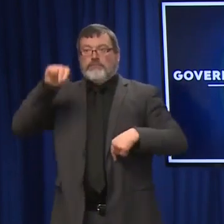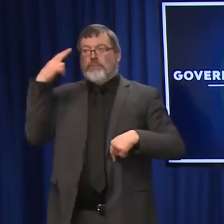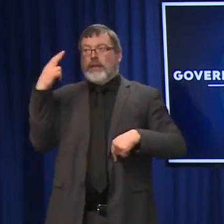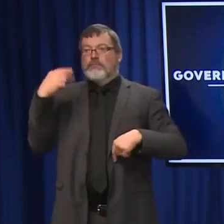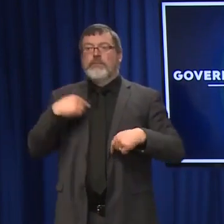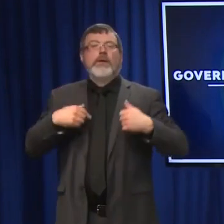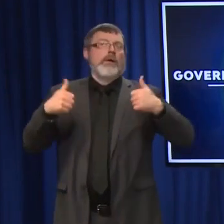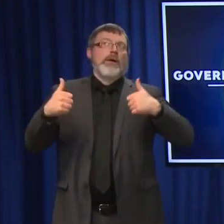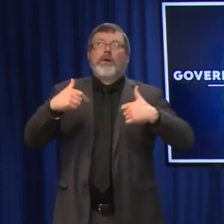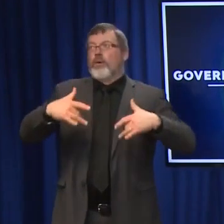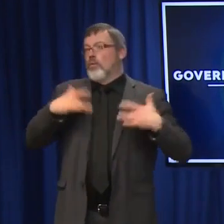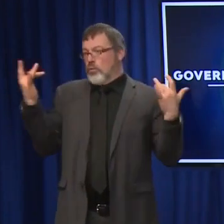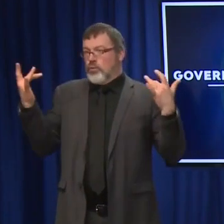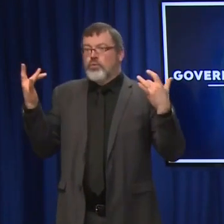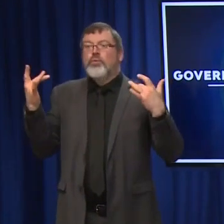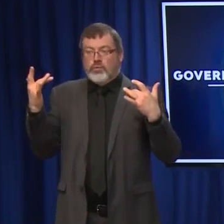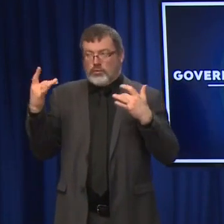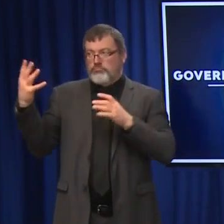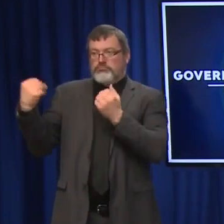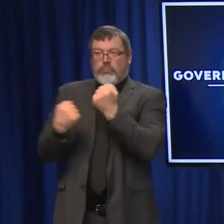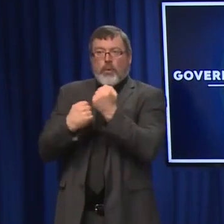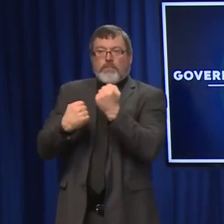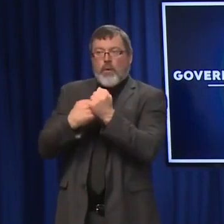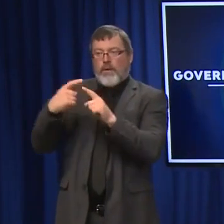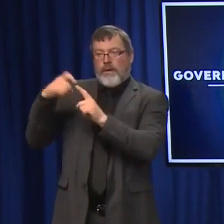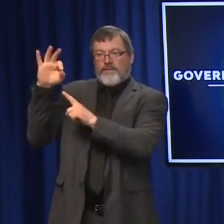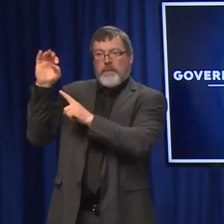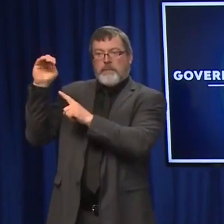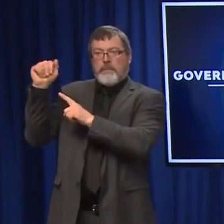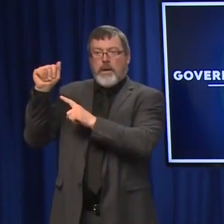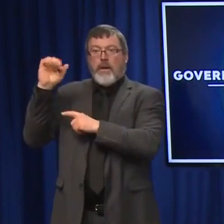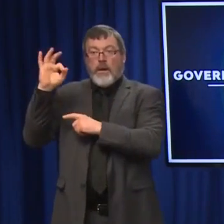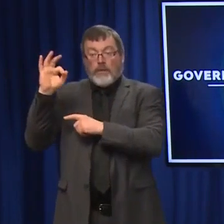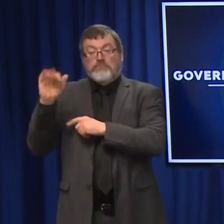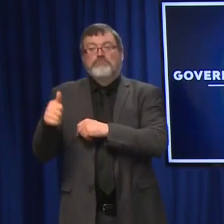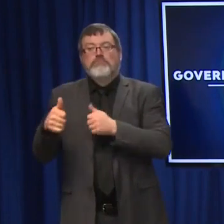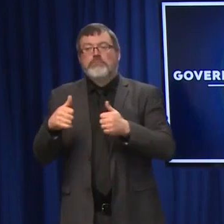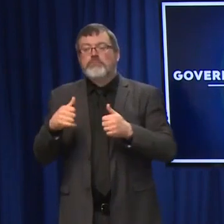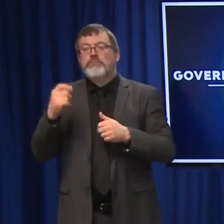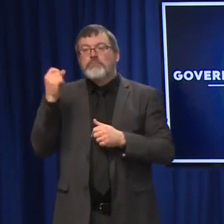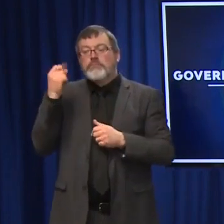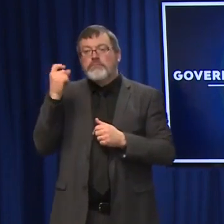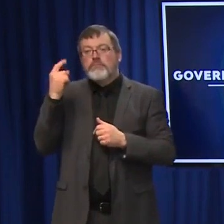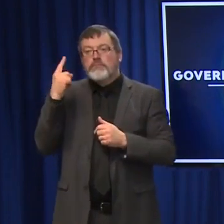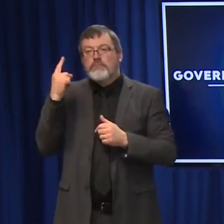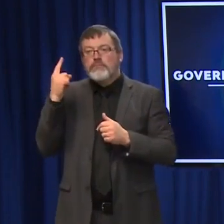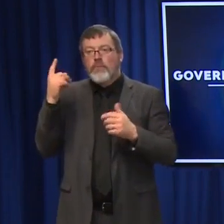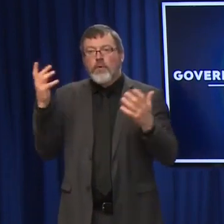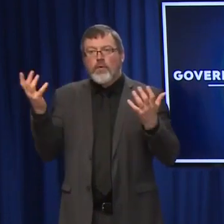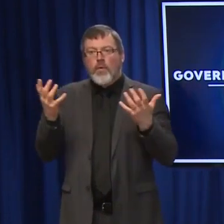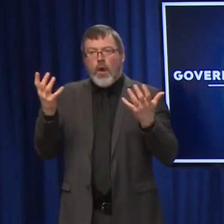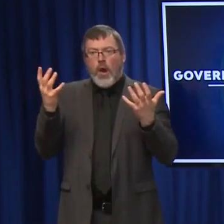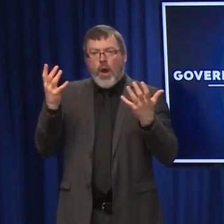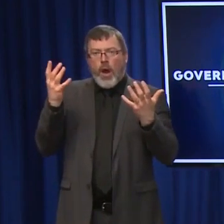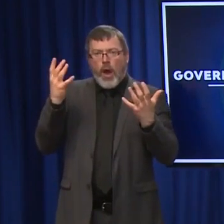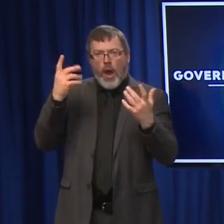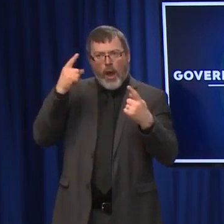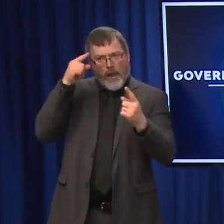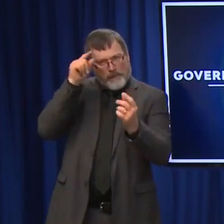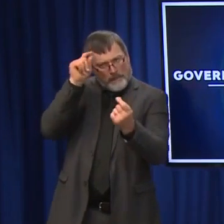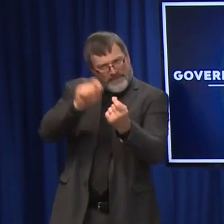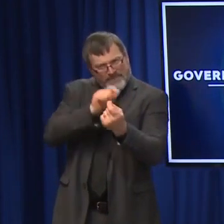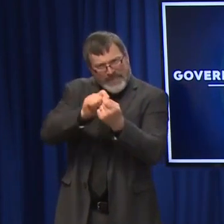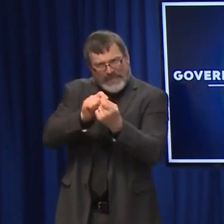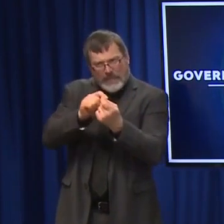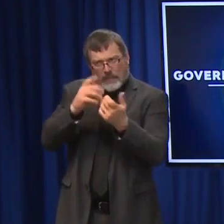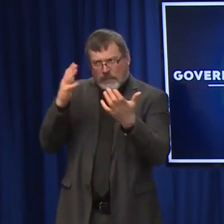support, just we wanted to be clear for everyone, and we have yet to receive confirmation that any new teams will be brought to the state of New Hampshire. still